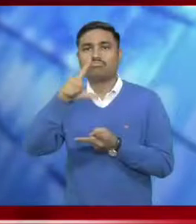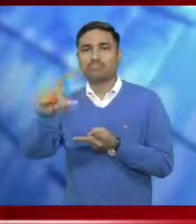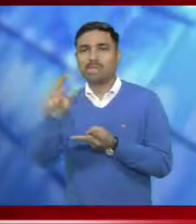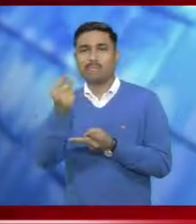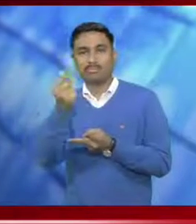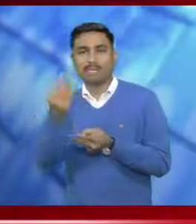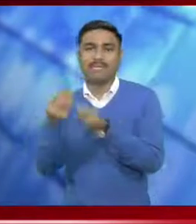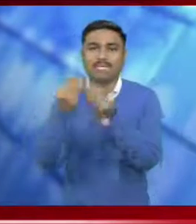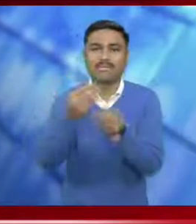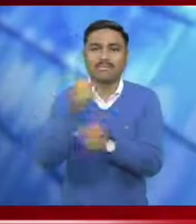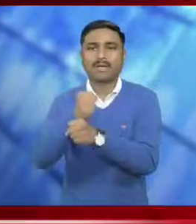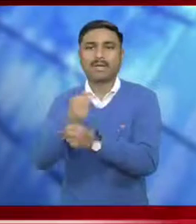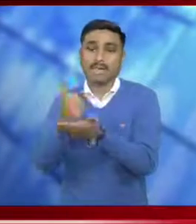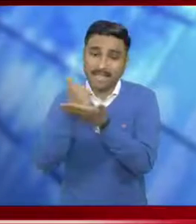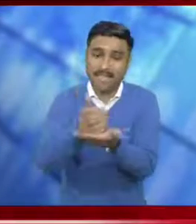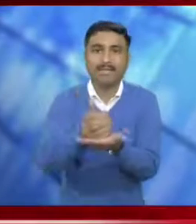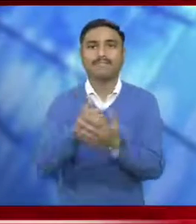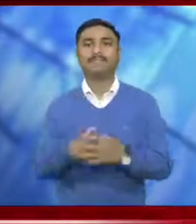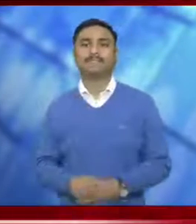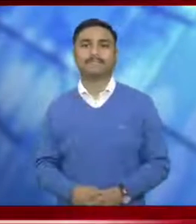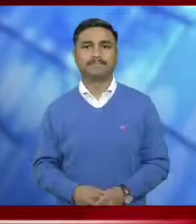given for the IVF treatment.